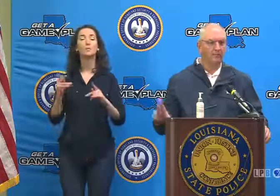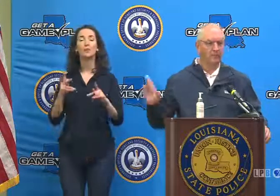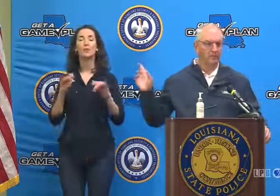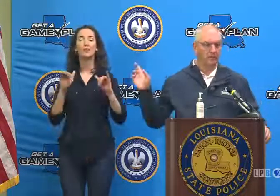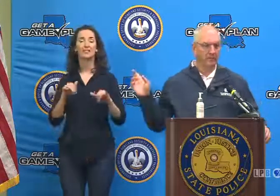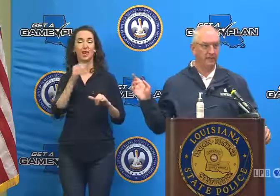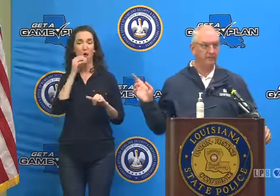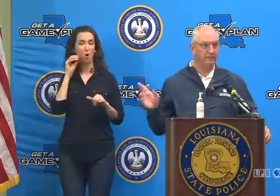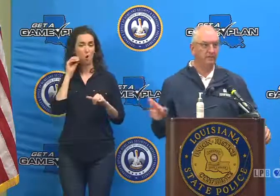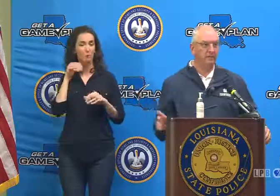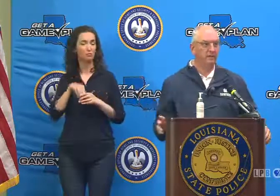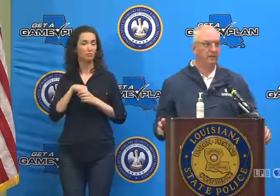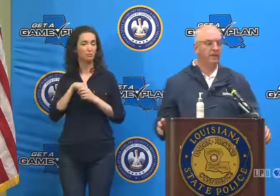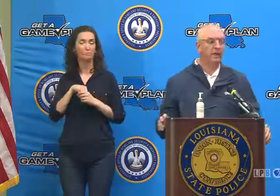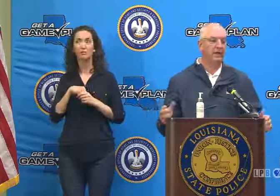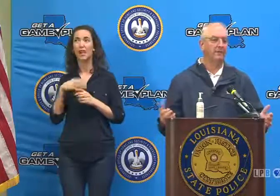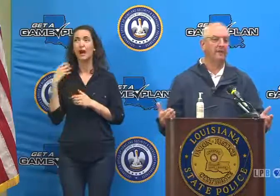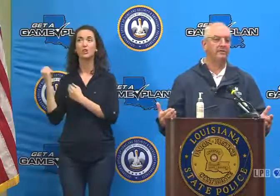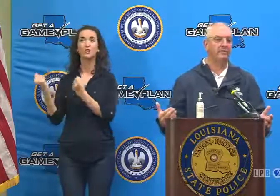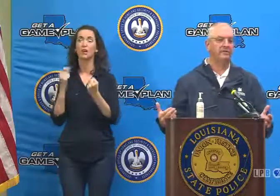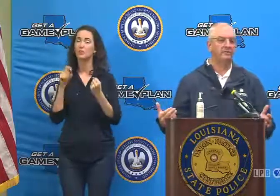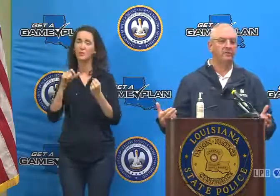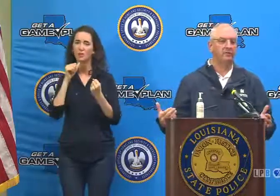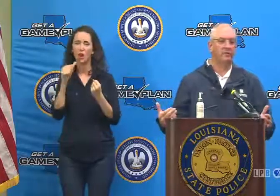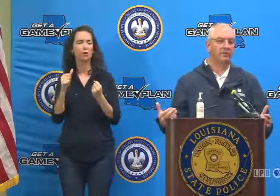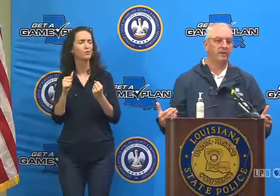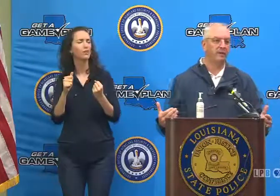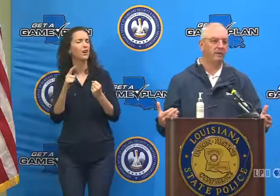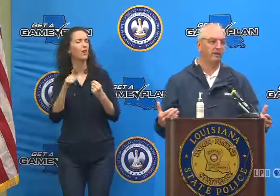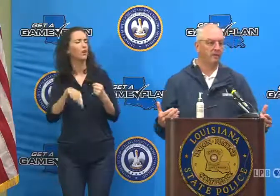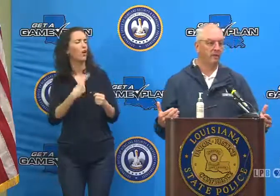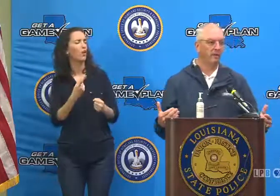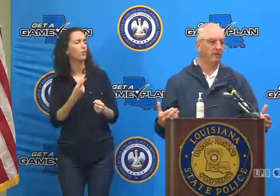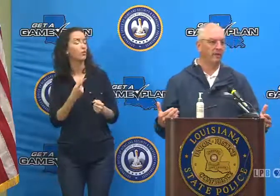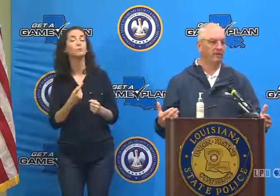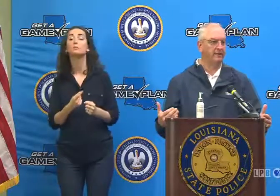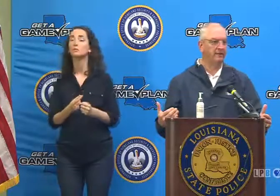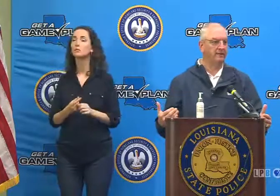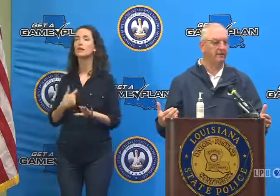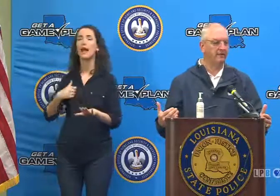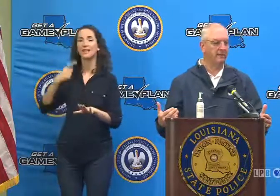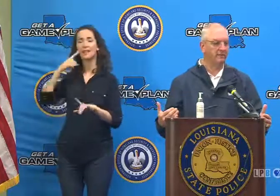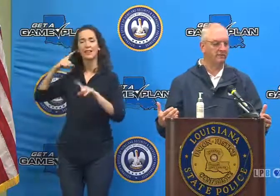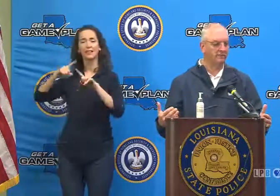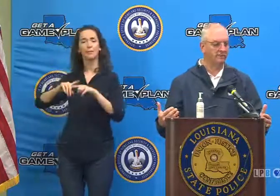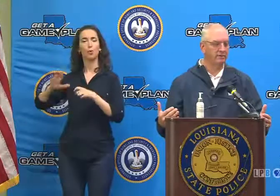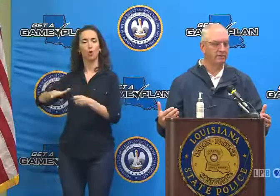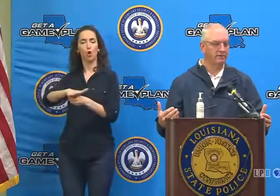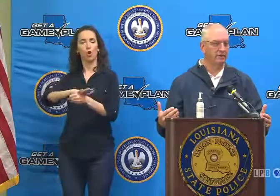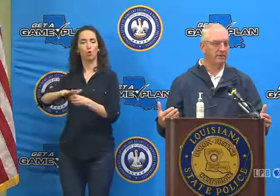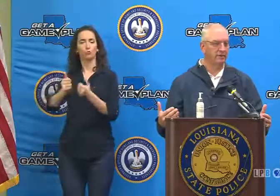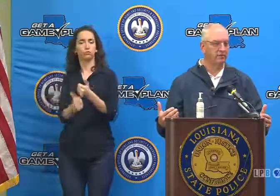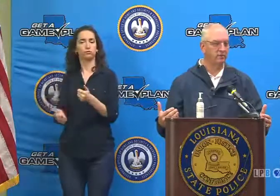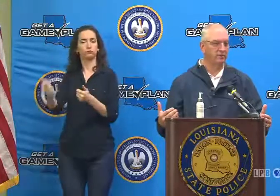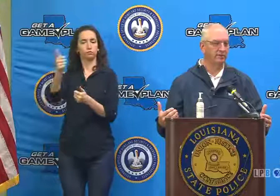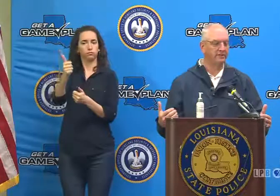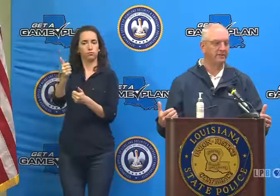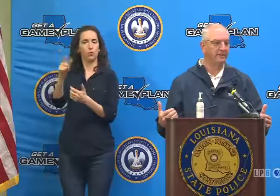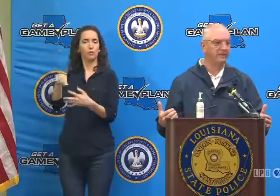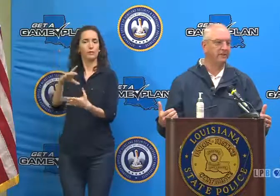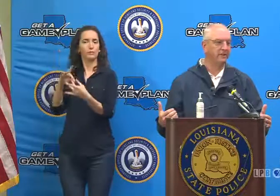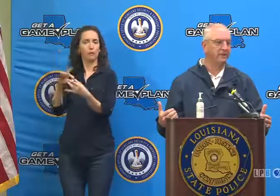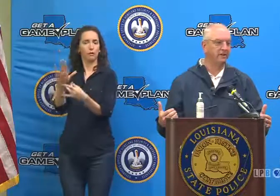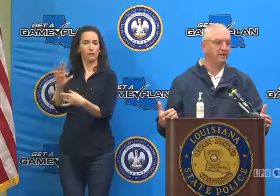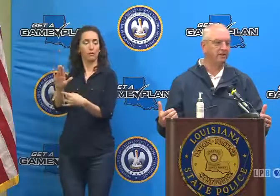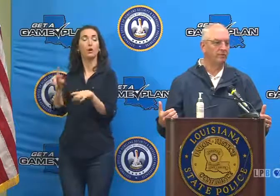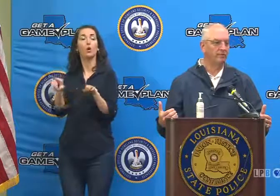Yeah, because of Nicholas? Yeah. Yeah, I think it's a function of what they are told by their local officials, but also watching